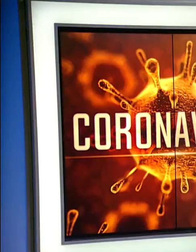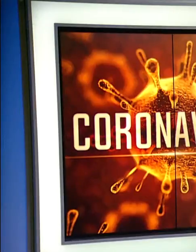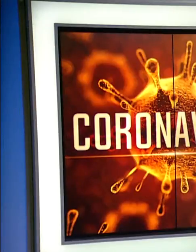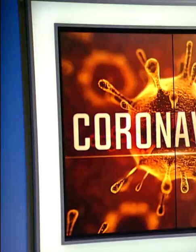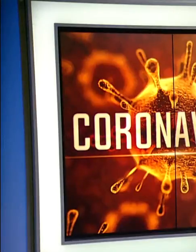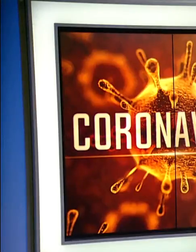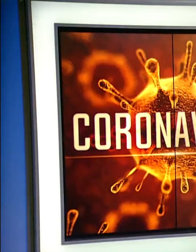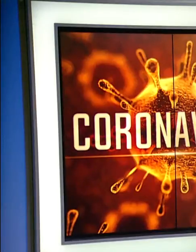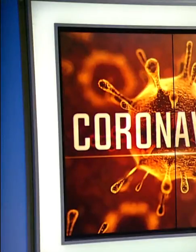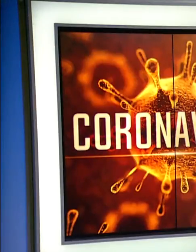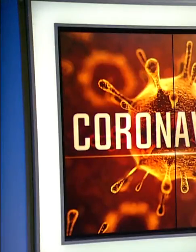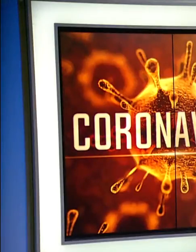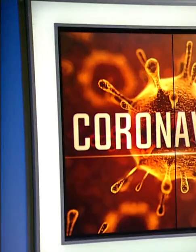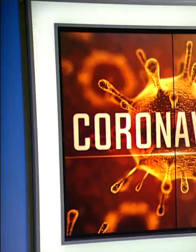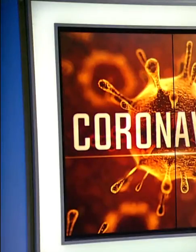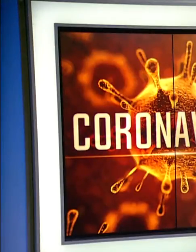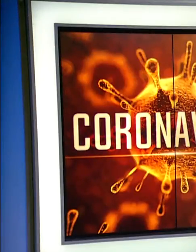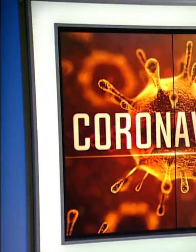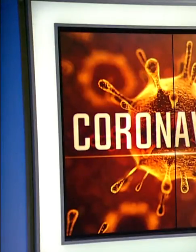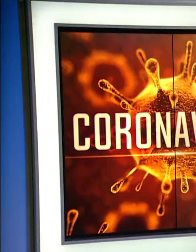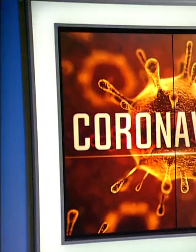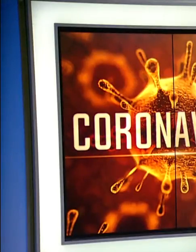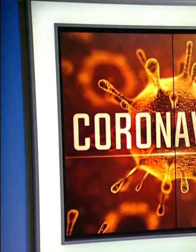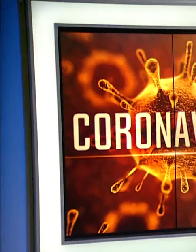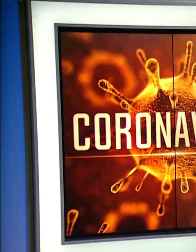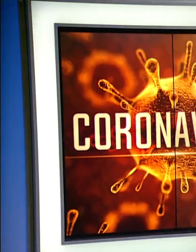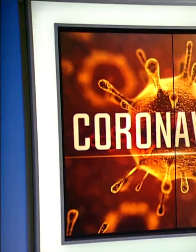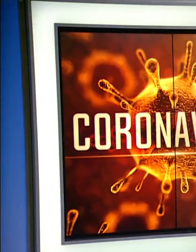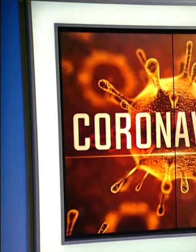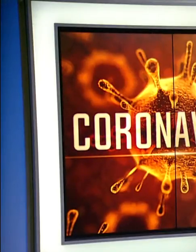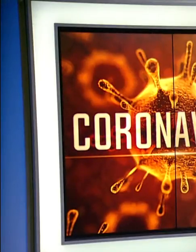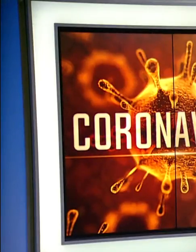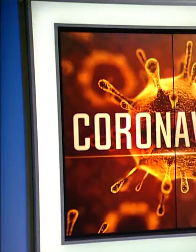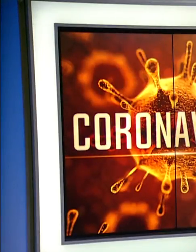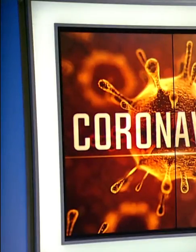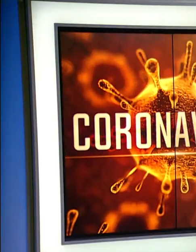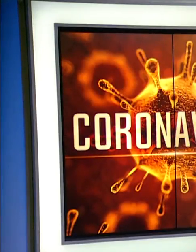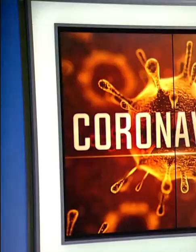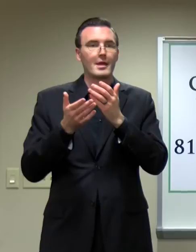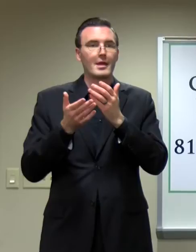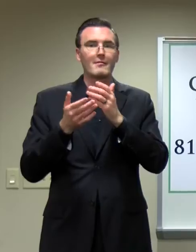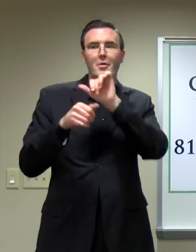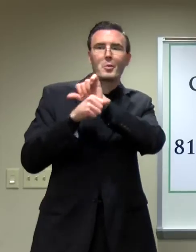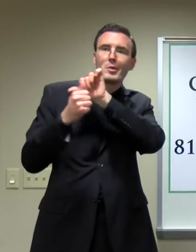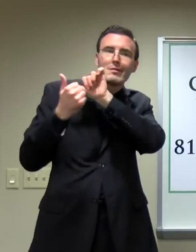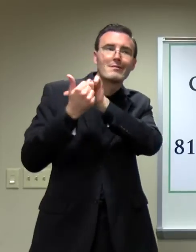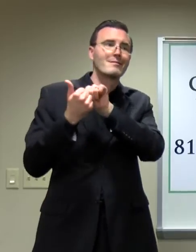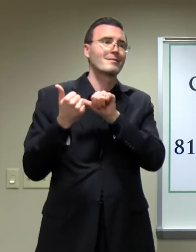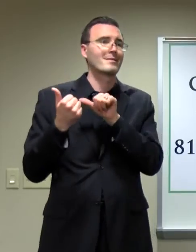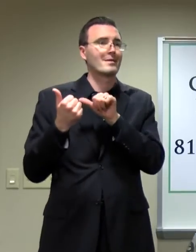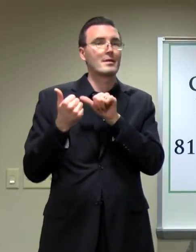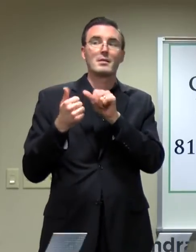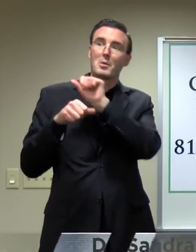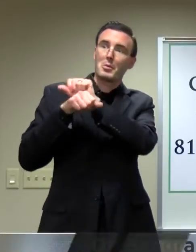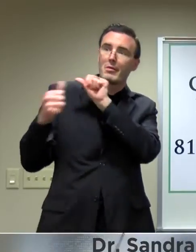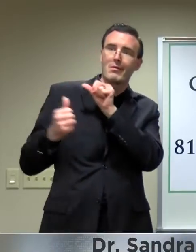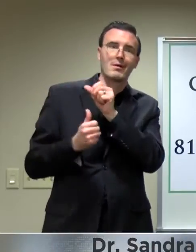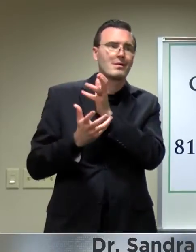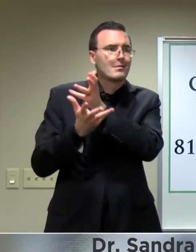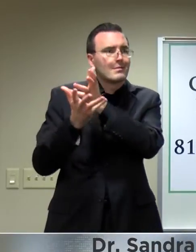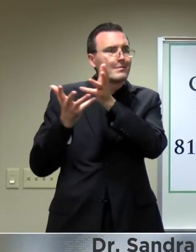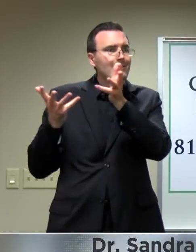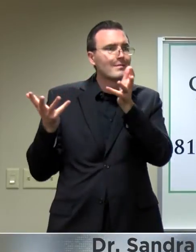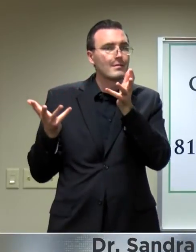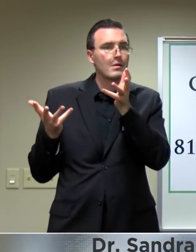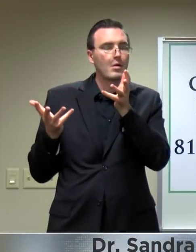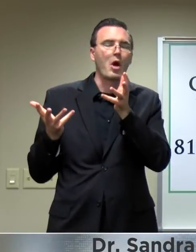today's weekly press conference, health officials took a worried tone as cases continue to rise. This is a significant loss to our